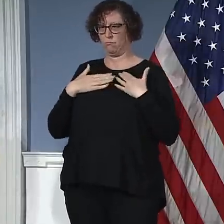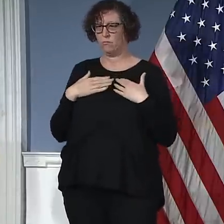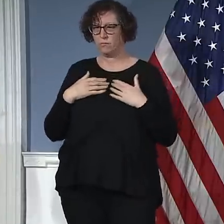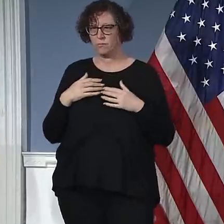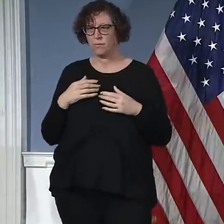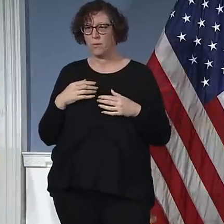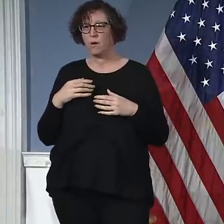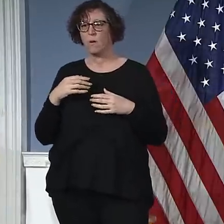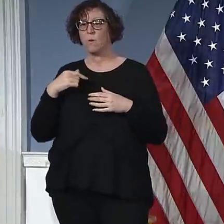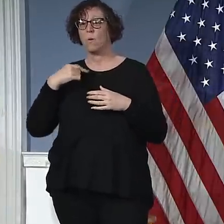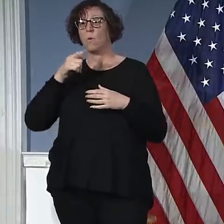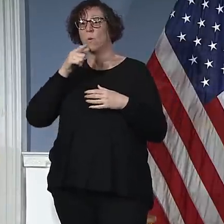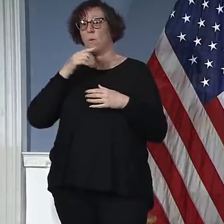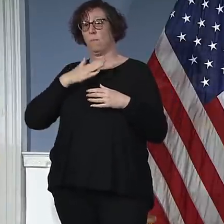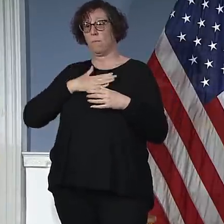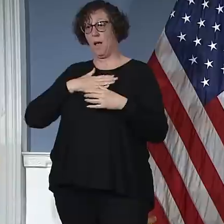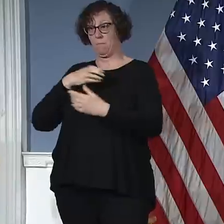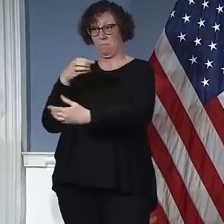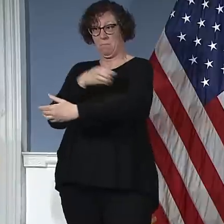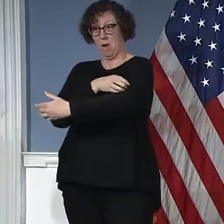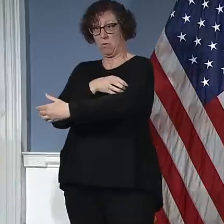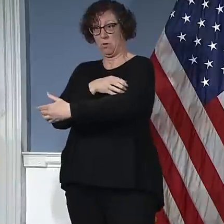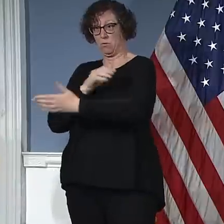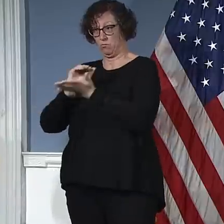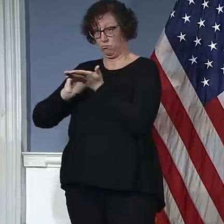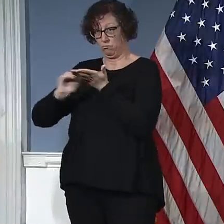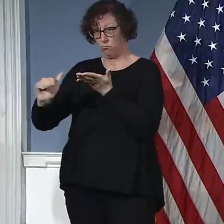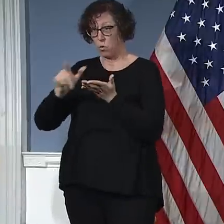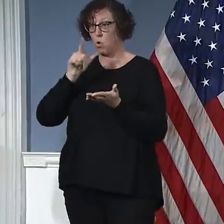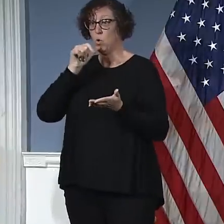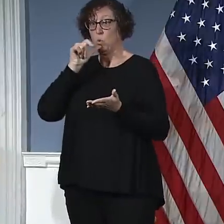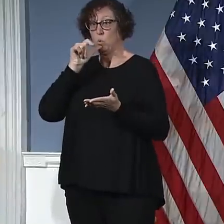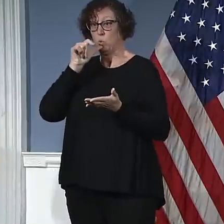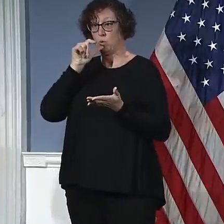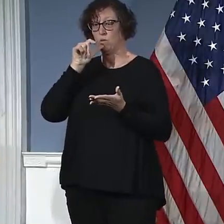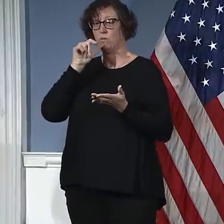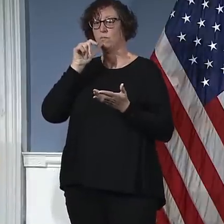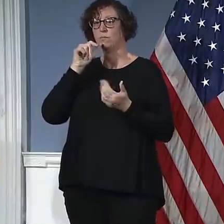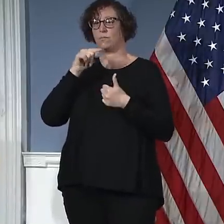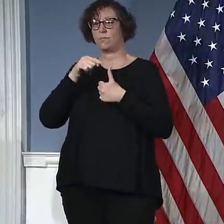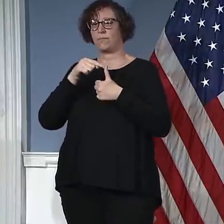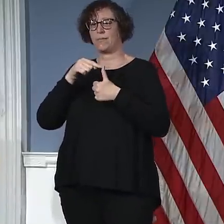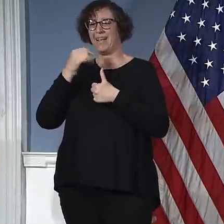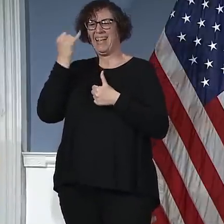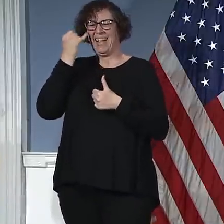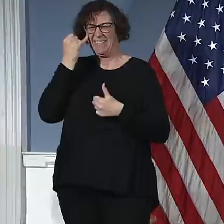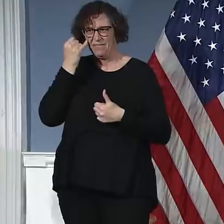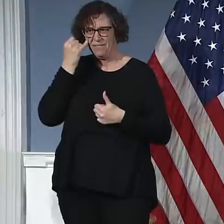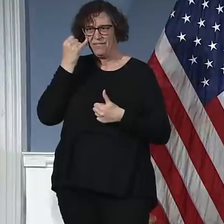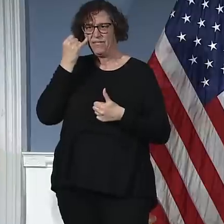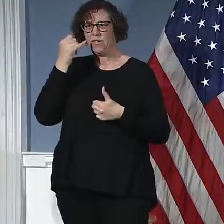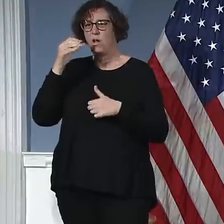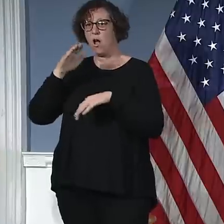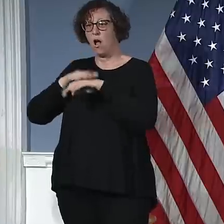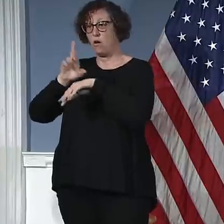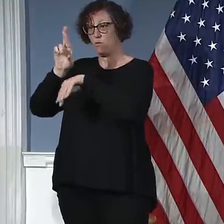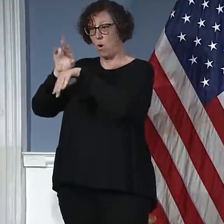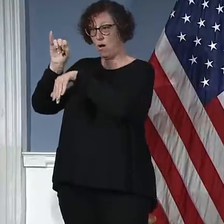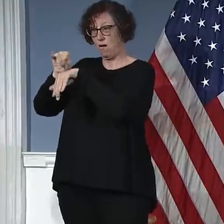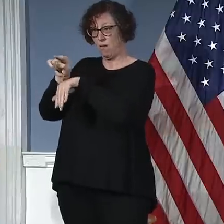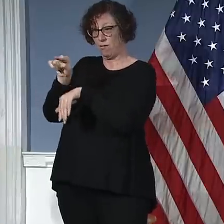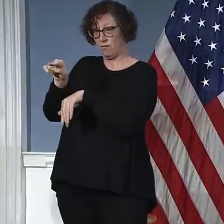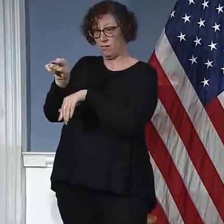that I have the power to release from is those serving a sentence on Rikers Island of less than a year.